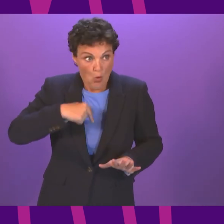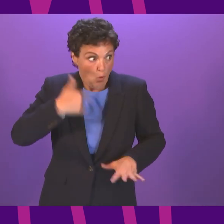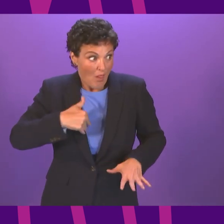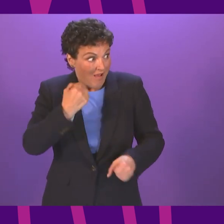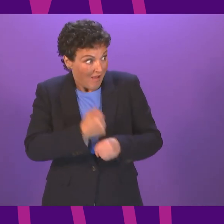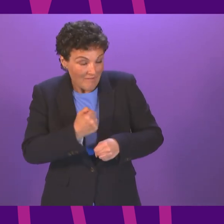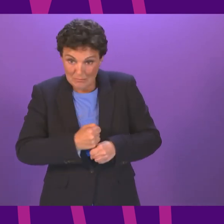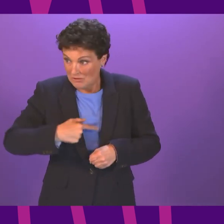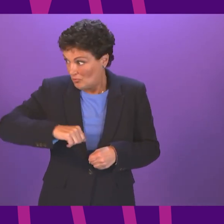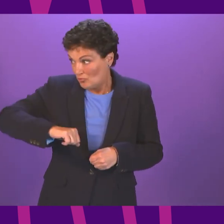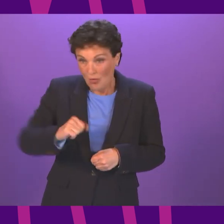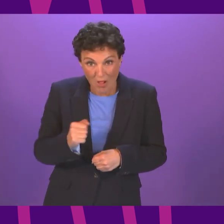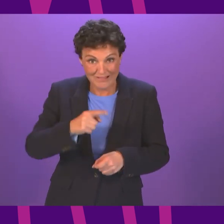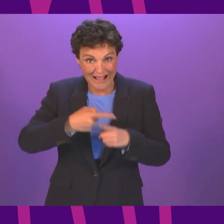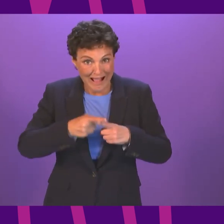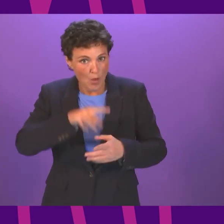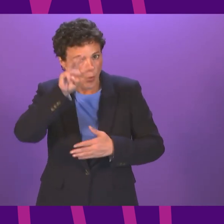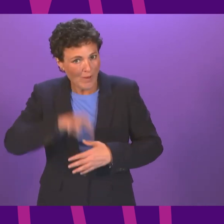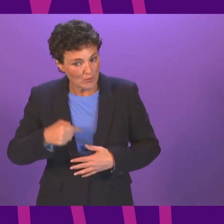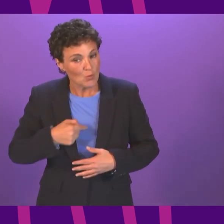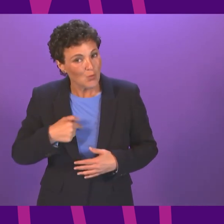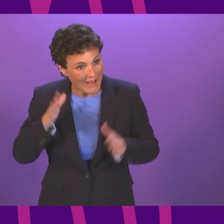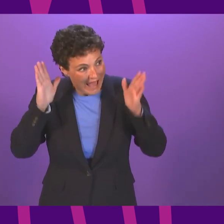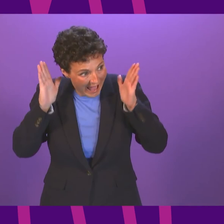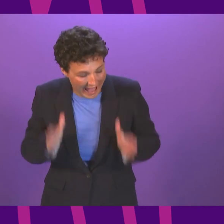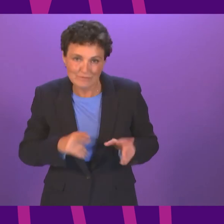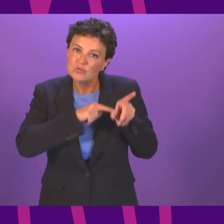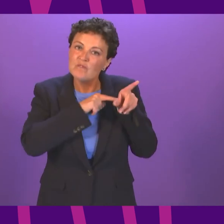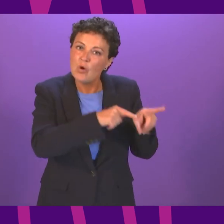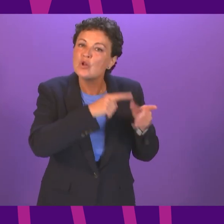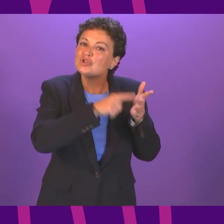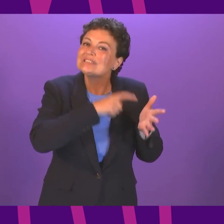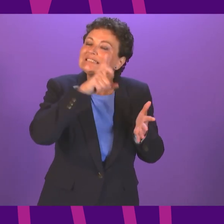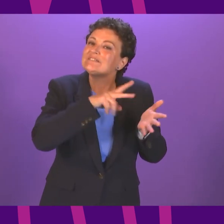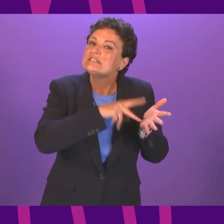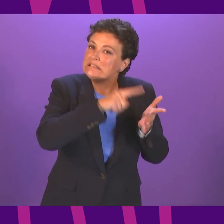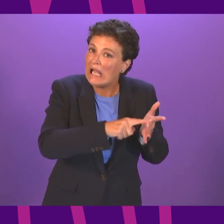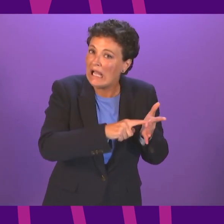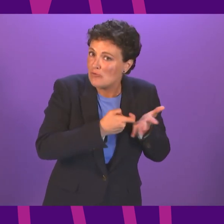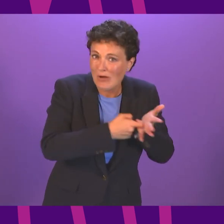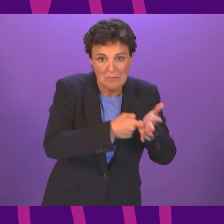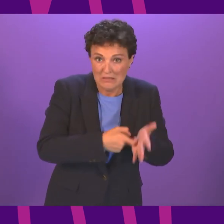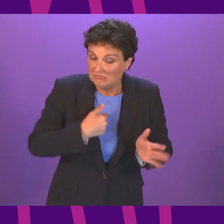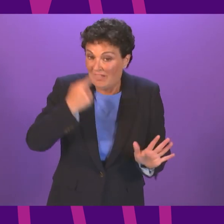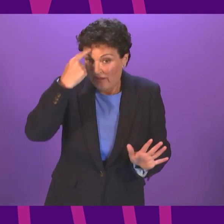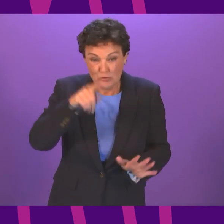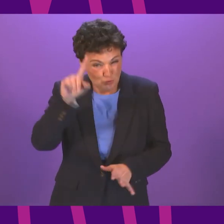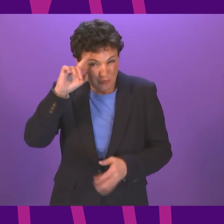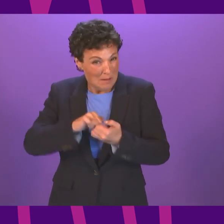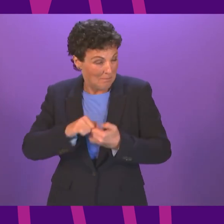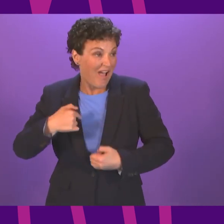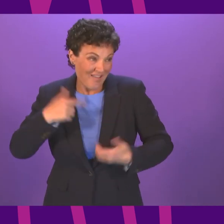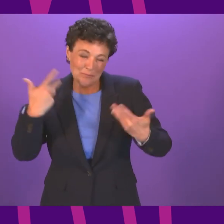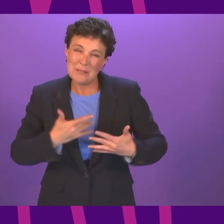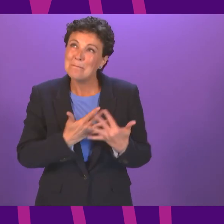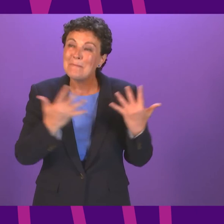Scotland, think in England and Wales, it's a statutory requirement to do so. I spent many years, as members know, as health secretary.